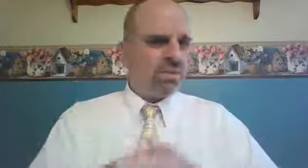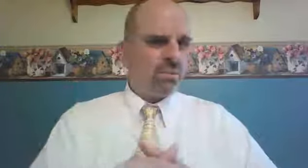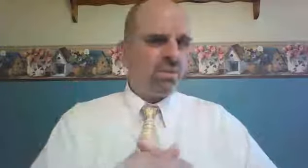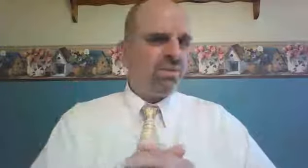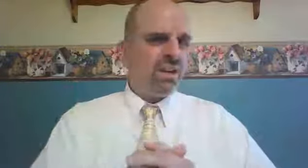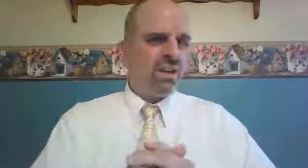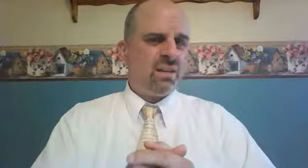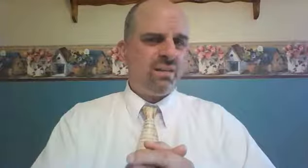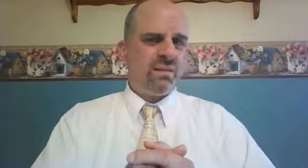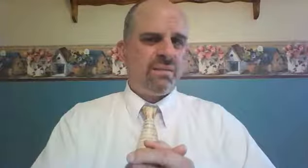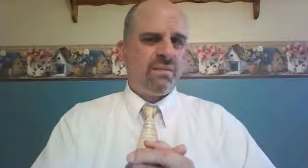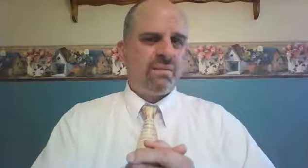someone's feet.